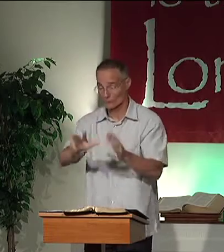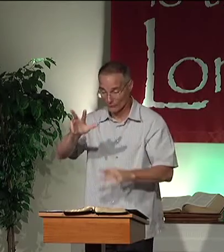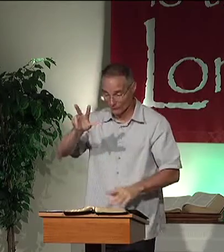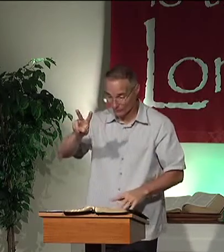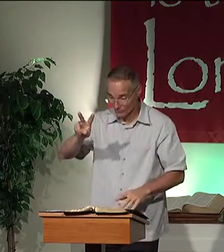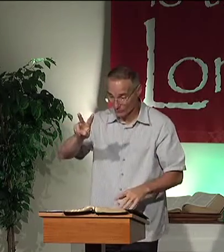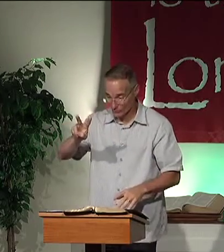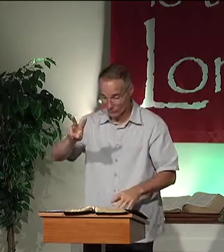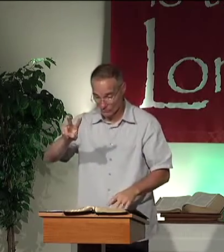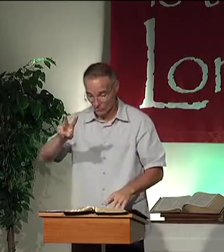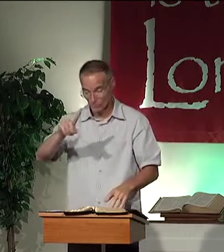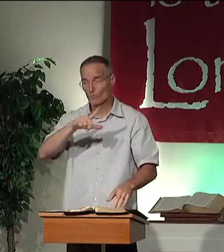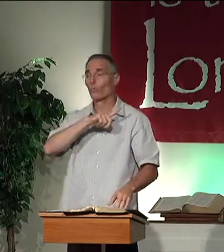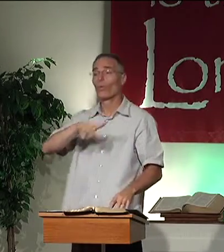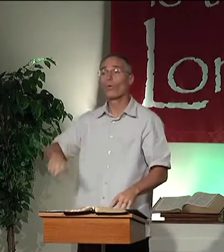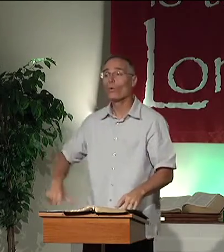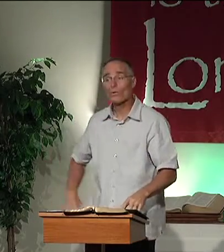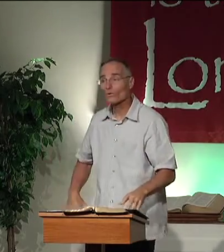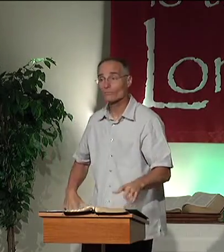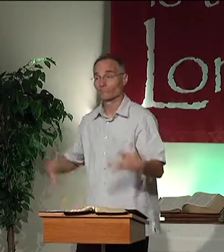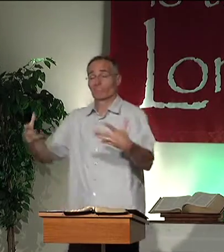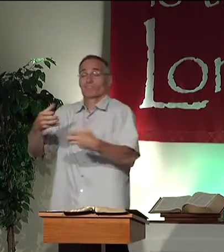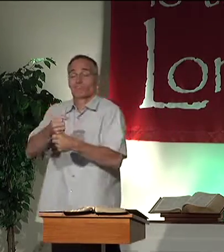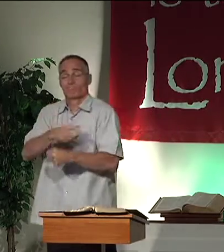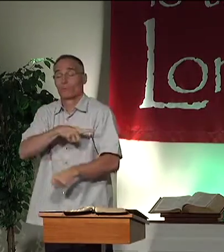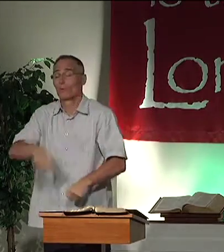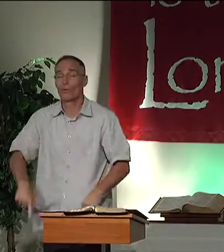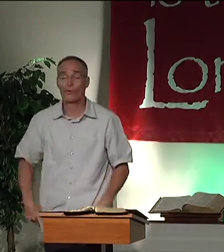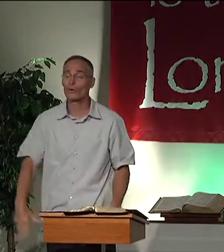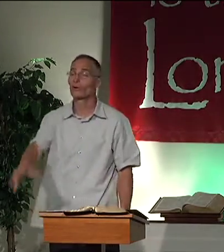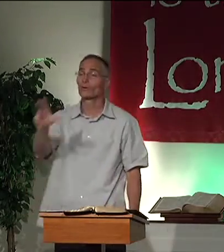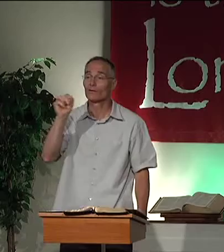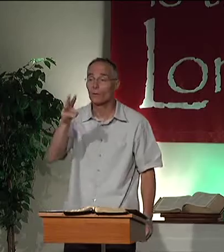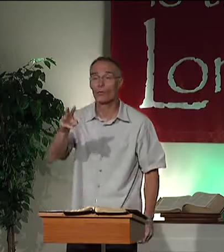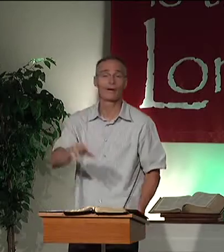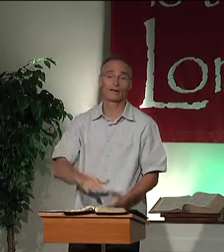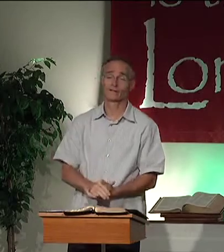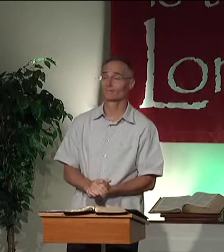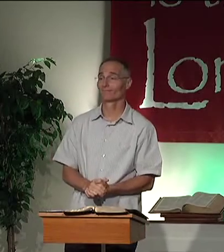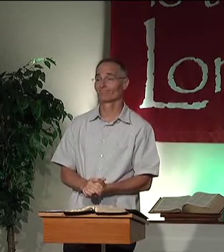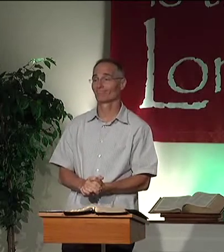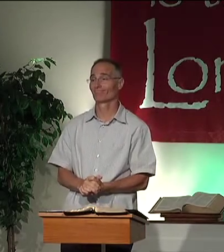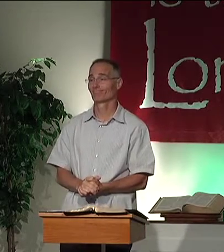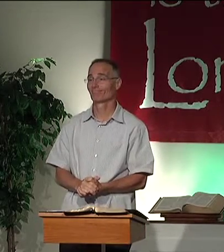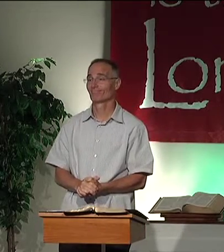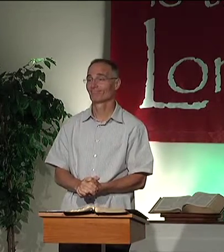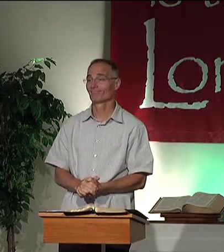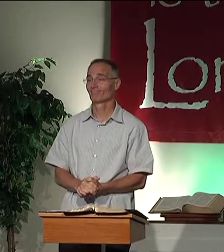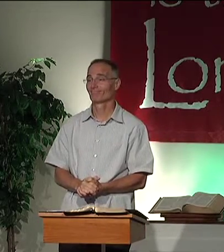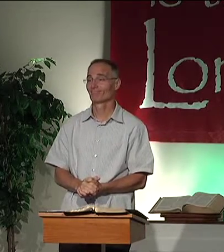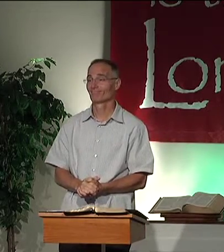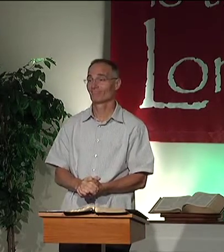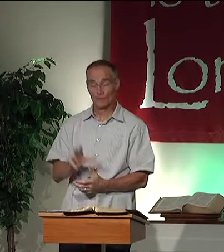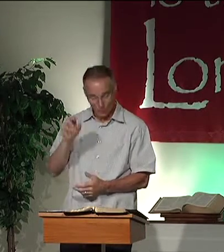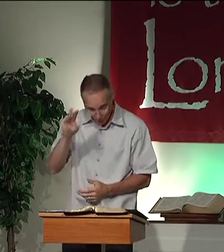And what Peter responds in verse 32, basically, Lord, no way.